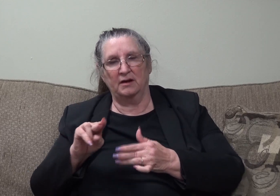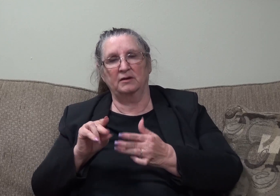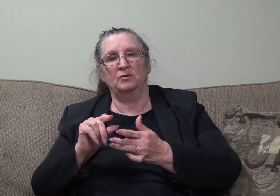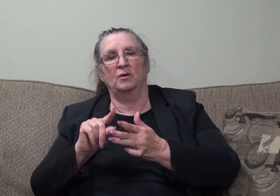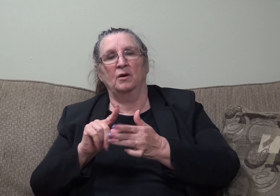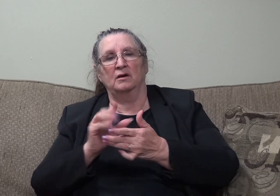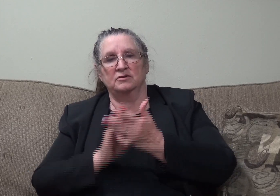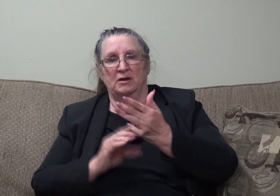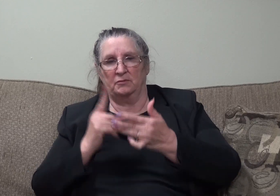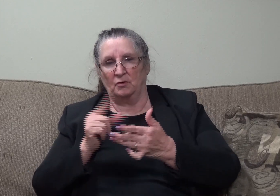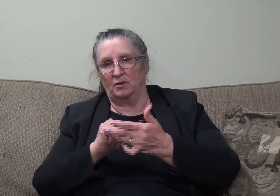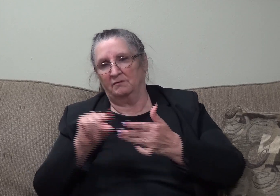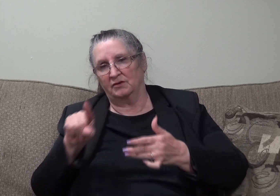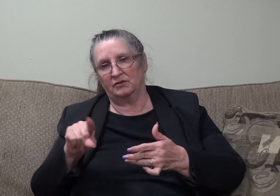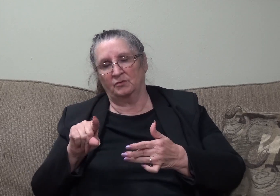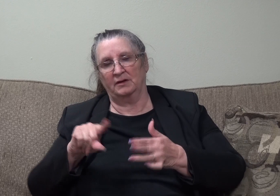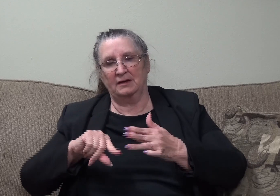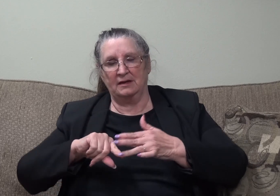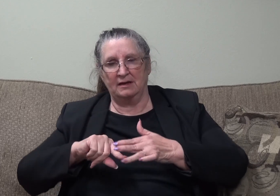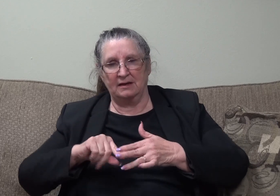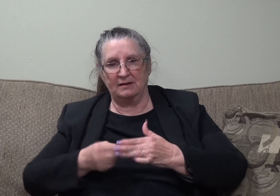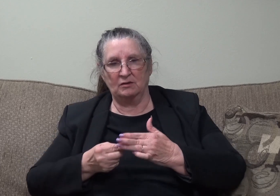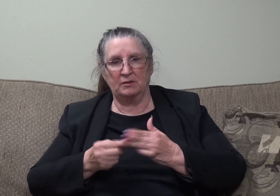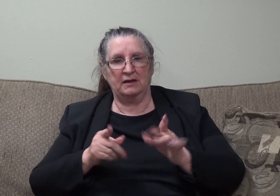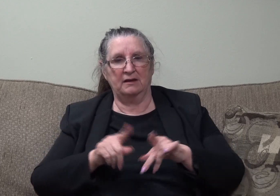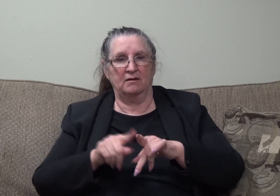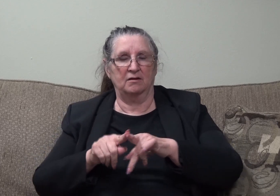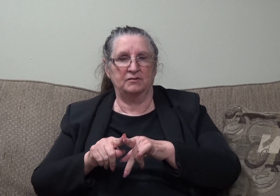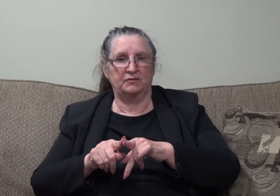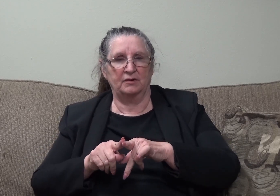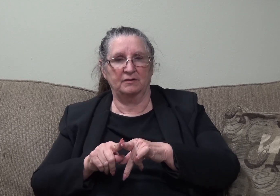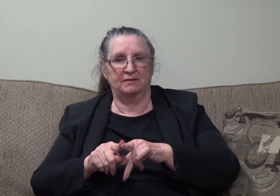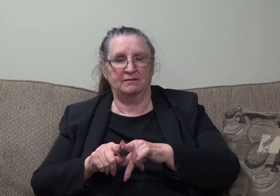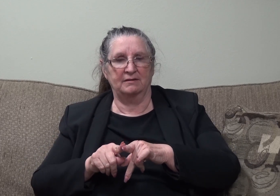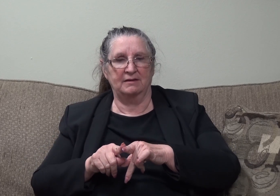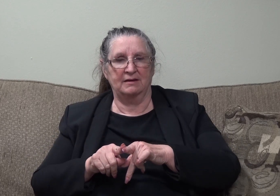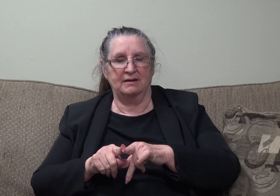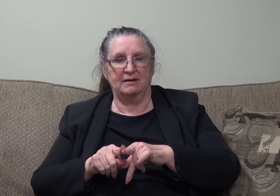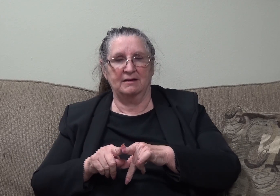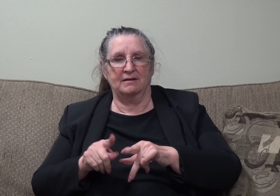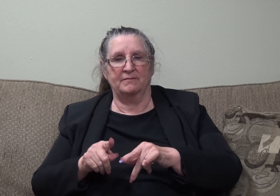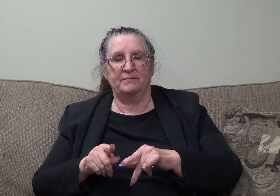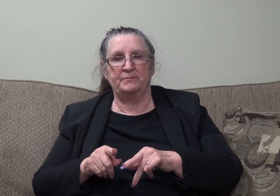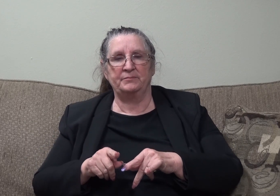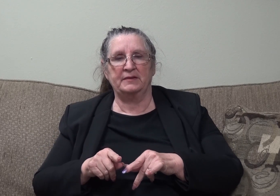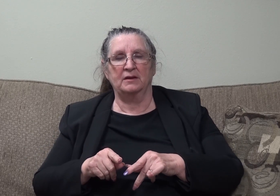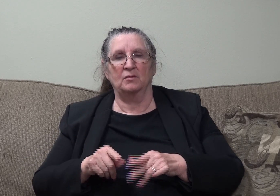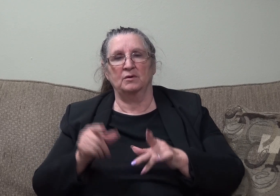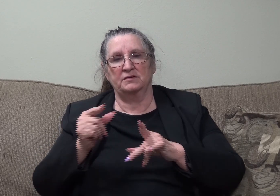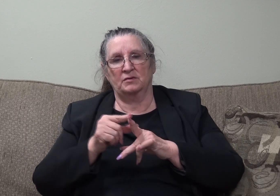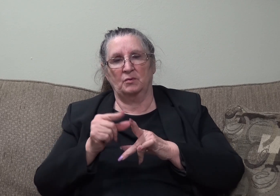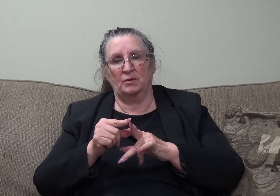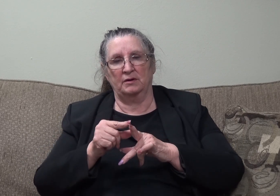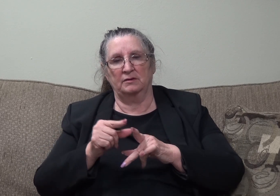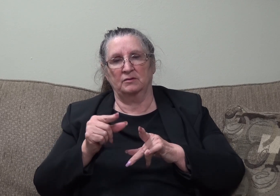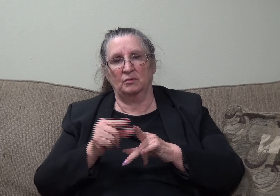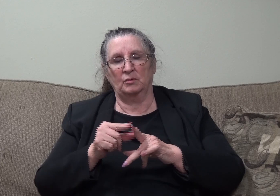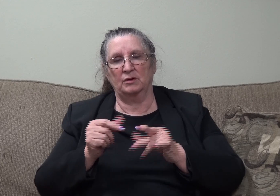also, right, it started like that. In the beginning was the Word and the Word was with